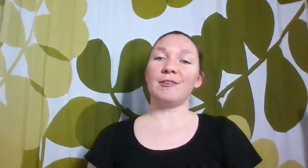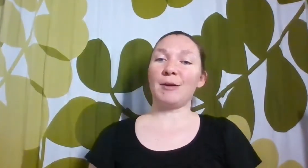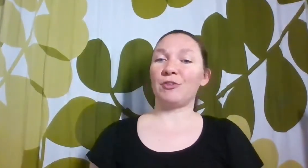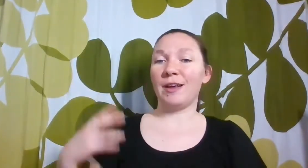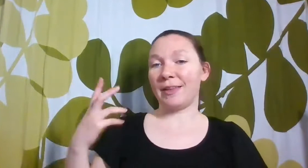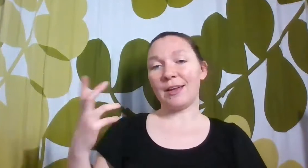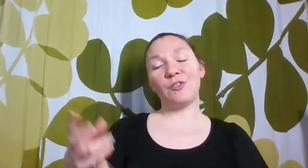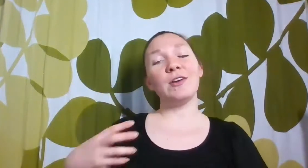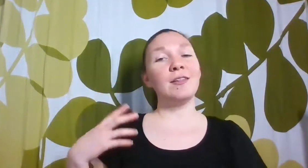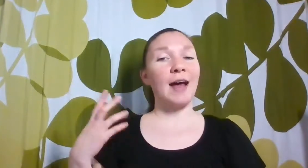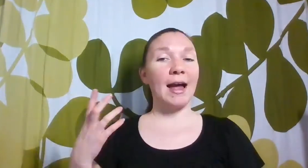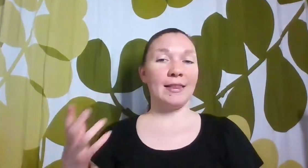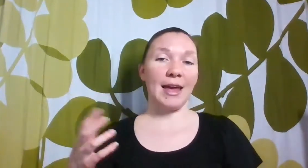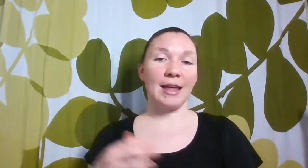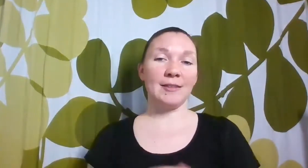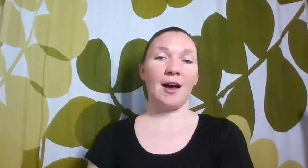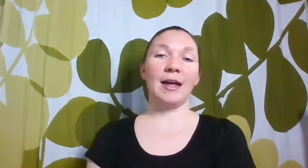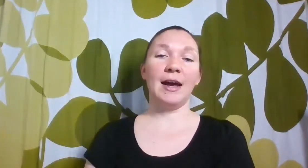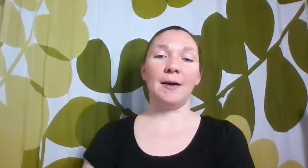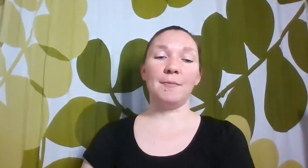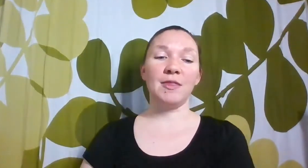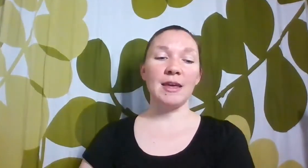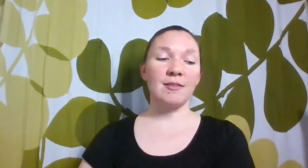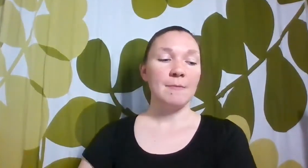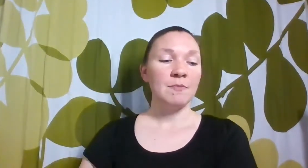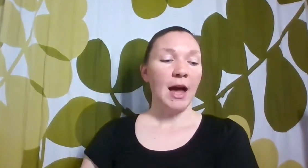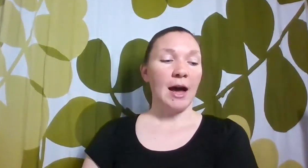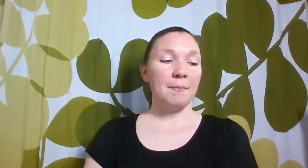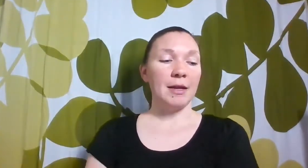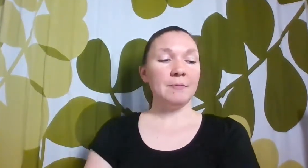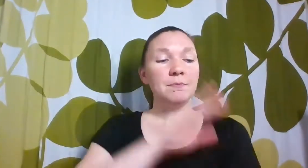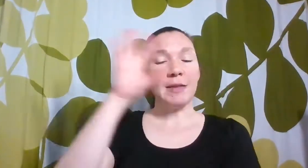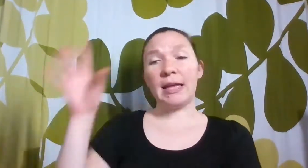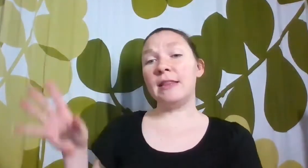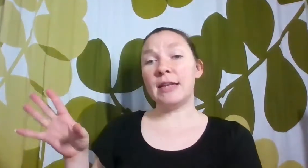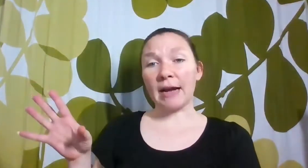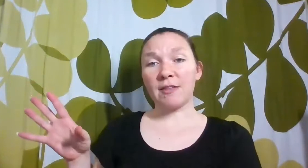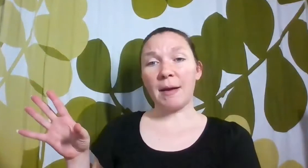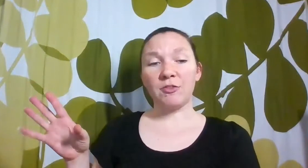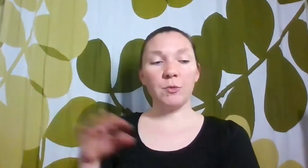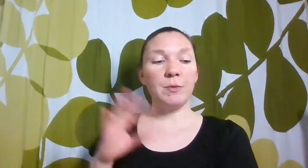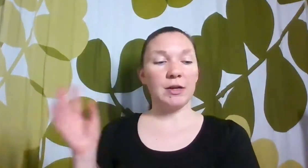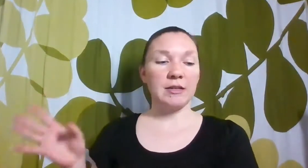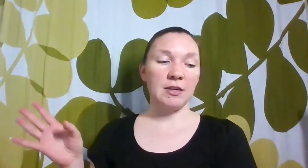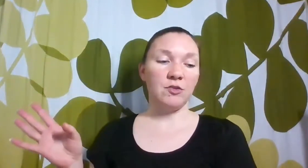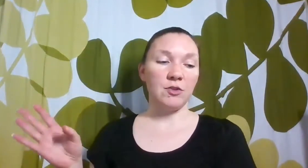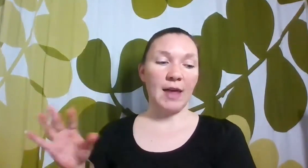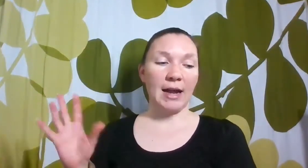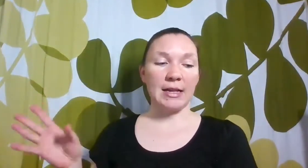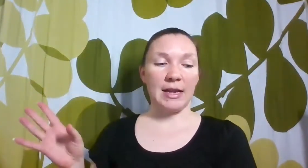especially on the engineering side and the hands-on things. In the next semester, we will continue to use that. And in the